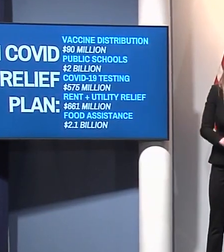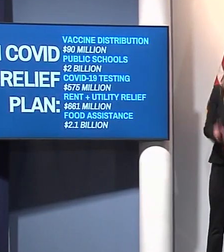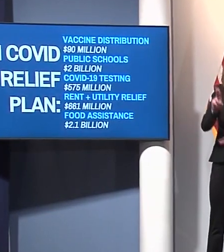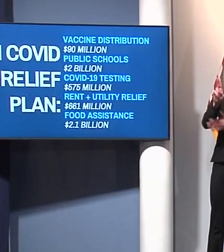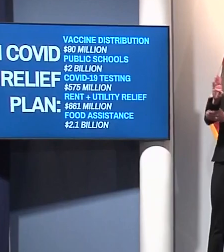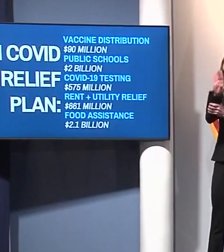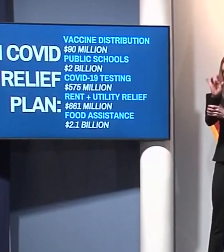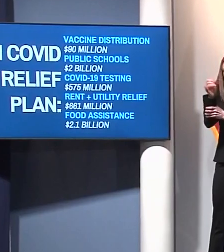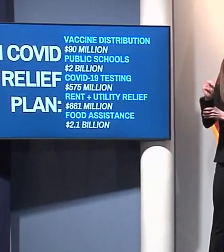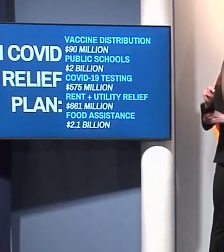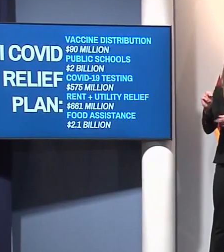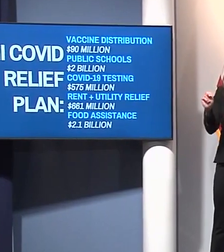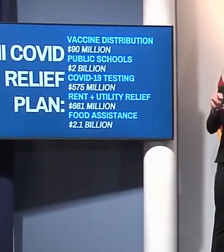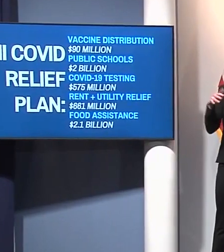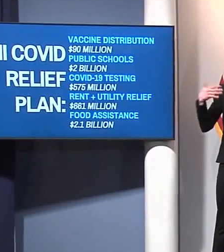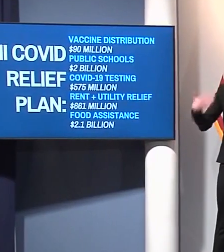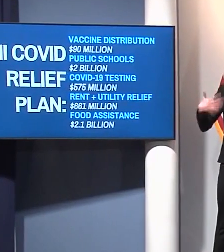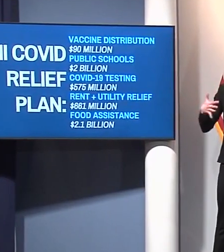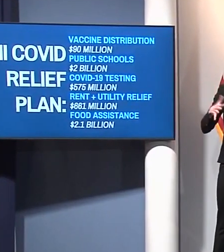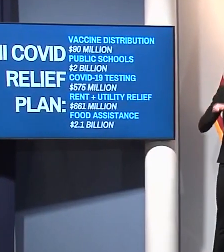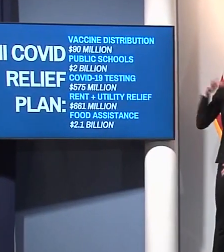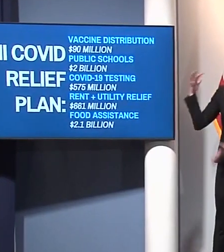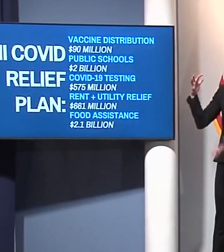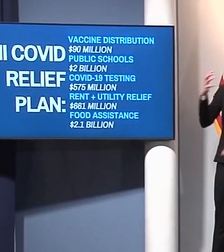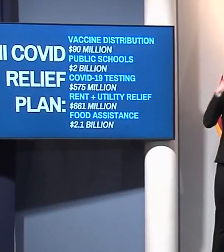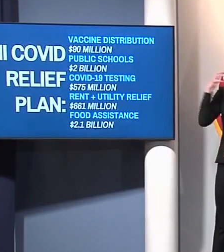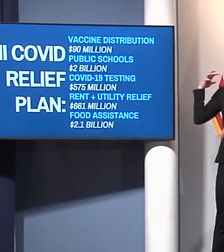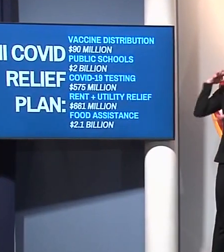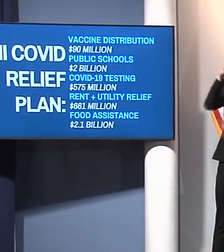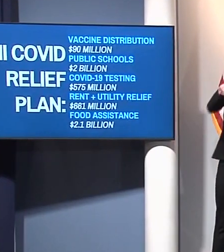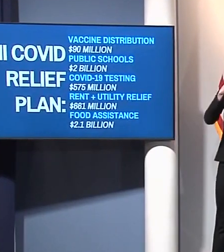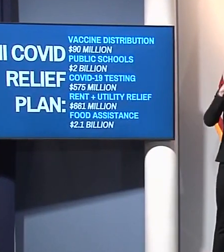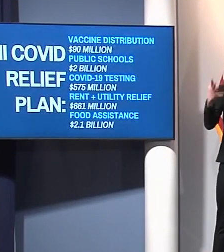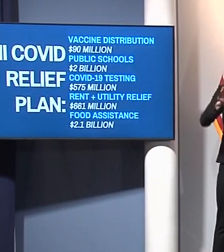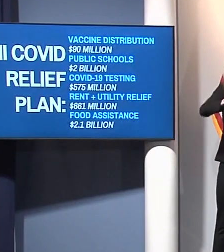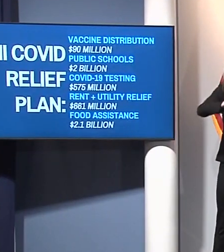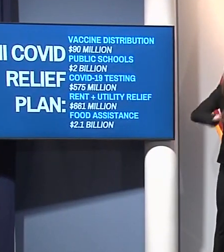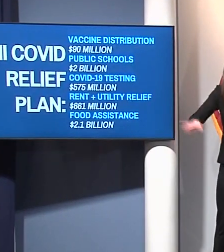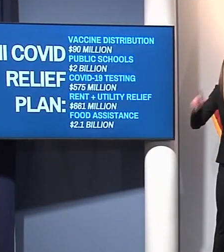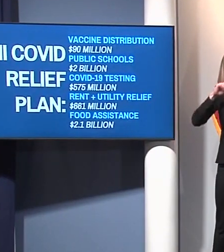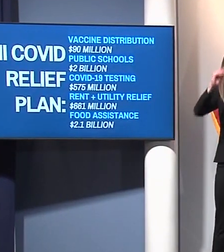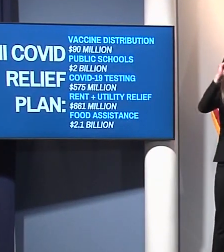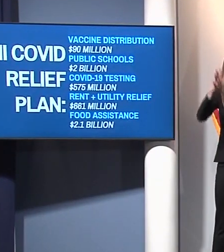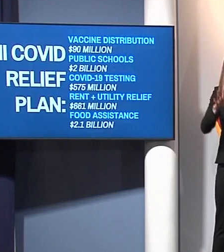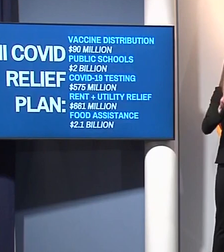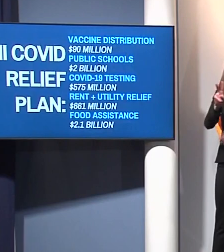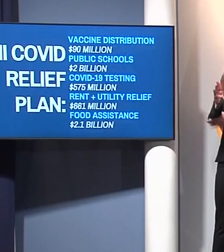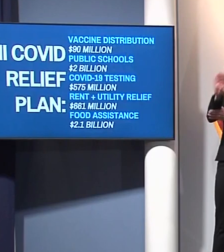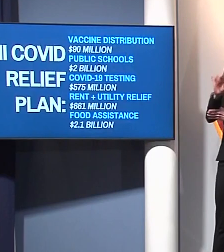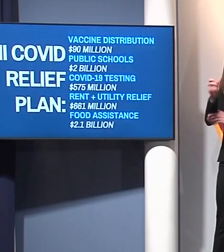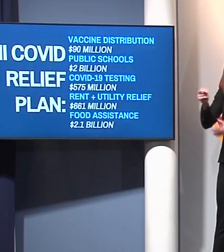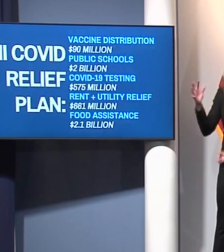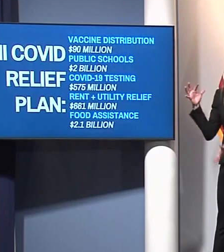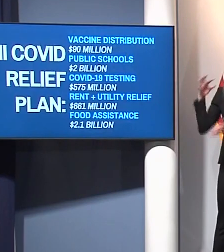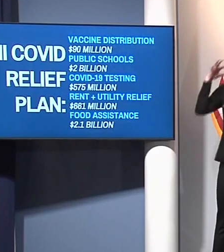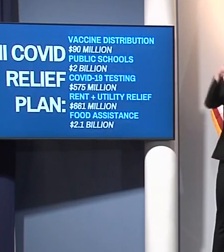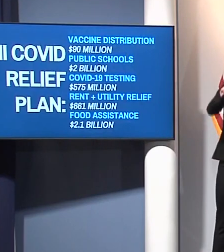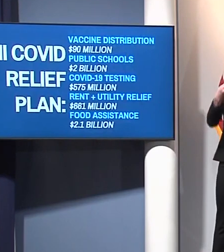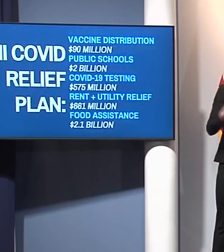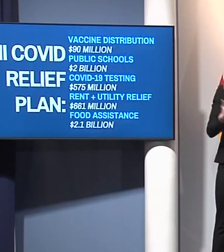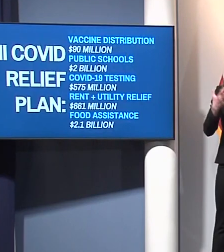for schools and our educators and our kids, $2 billion. COVID testing,